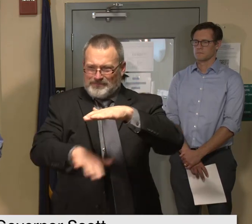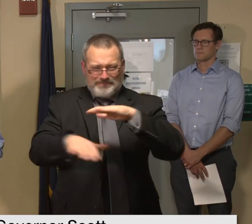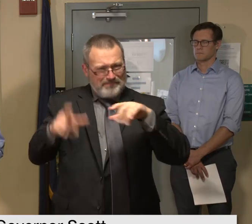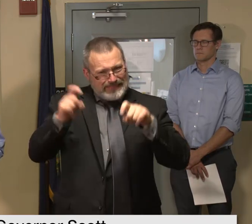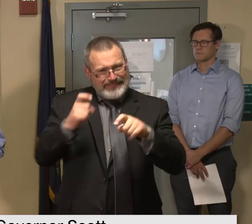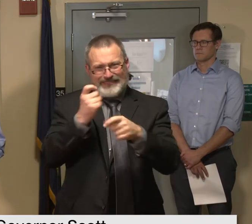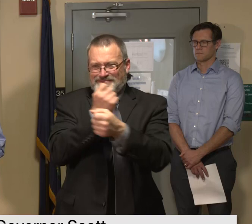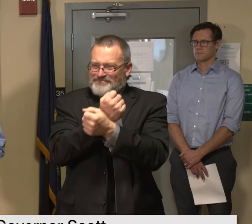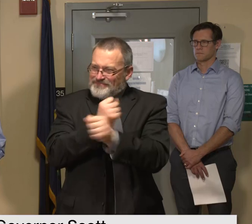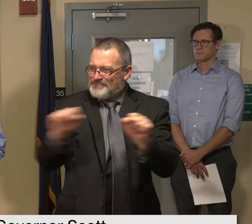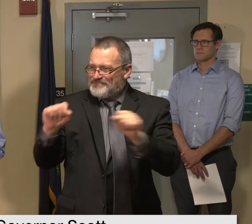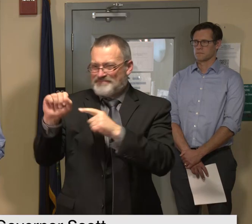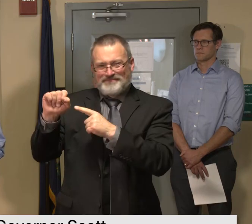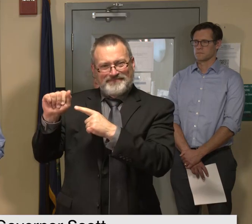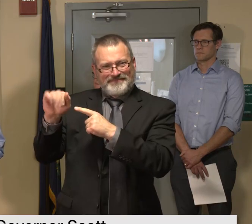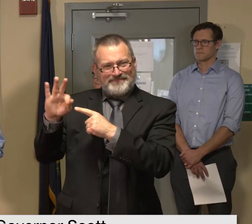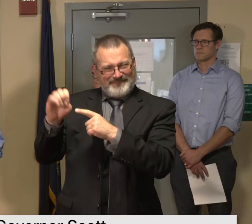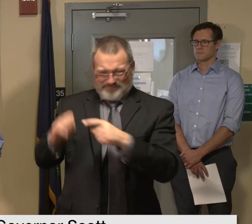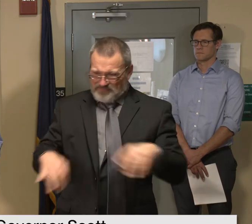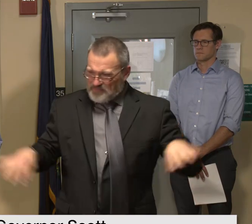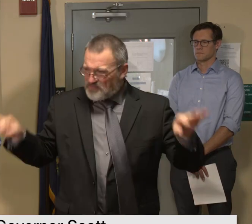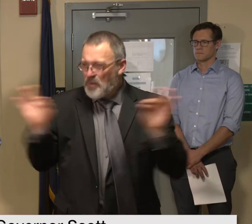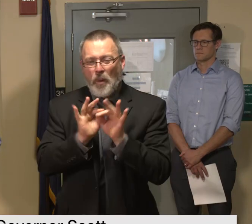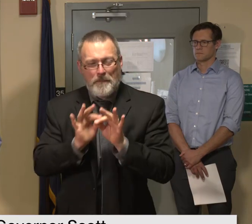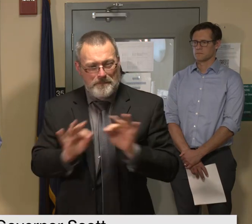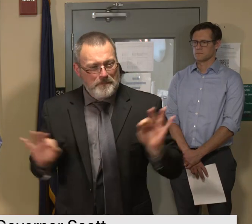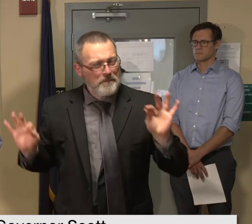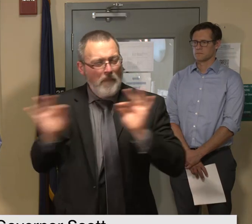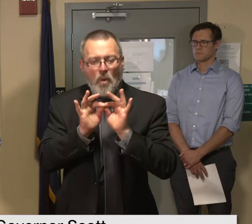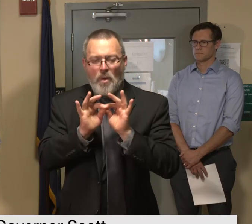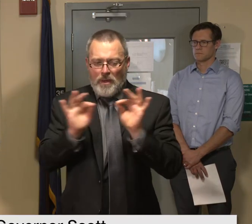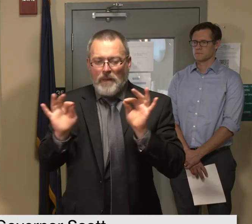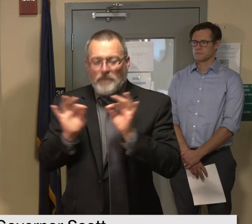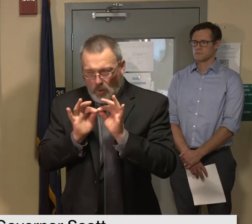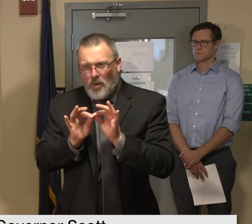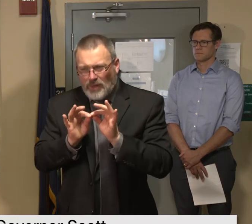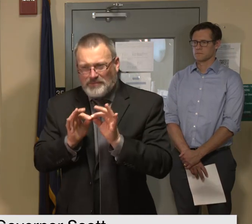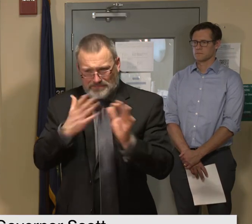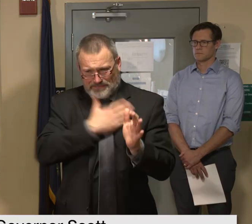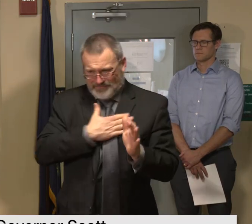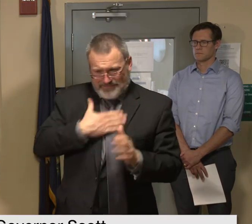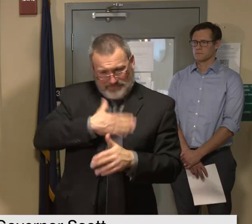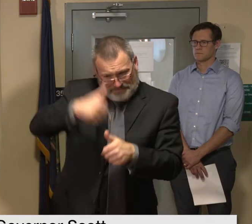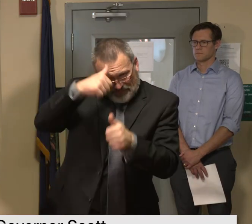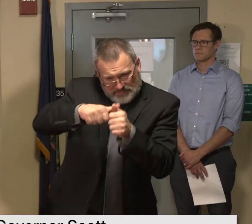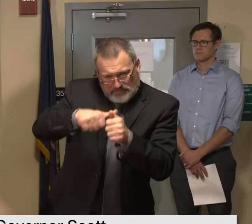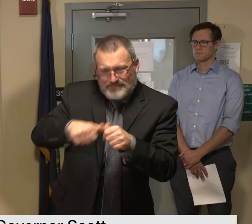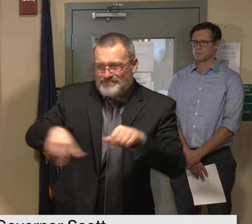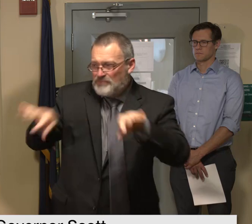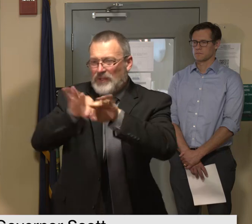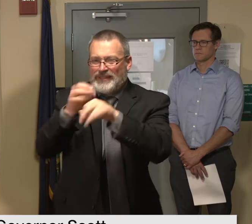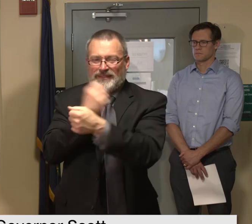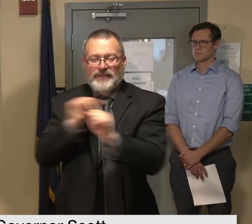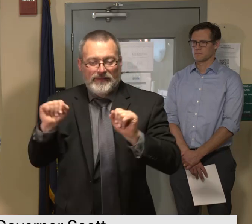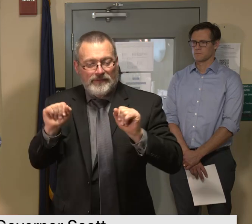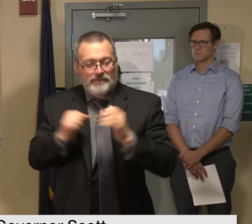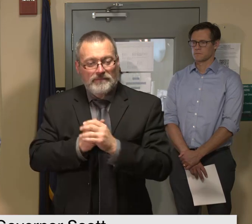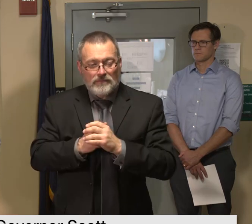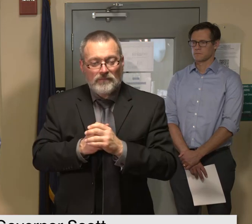possible and give you a few simple take-home messages first we'll start with drinking water